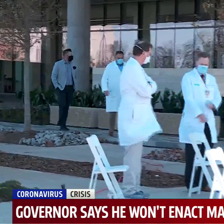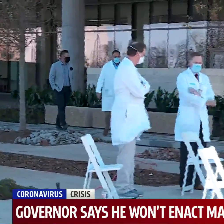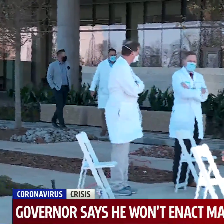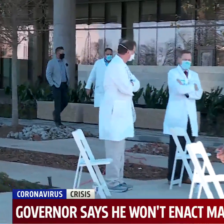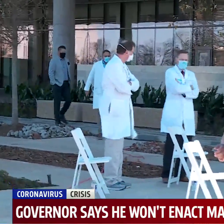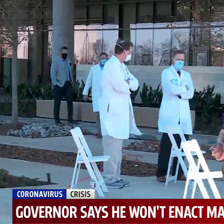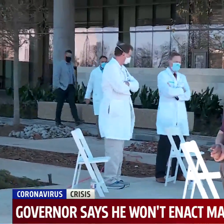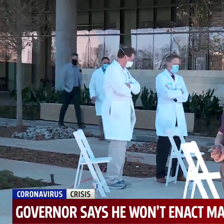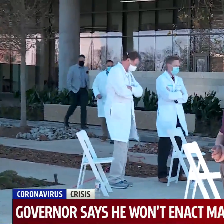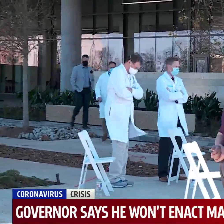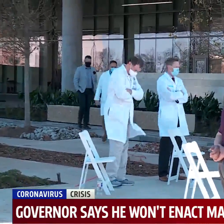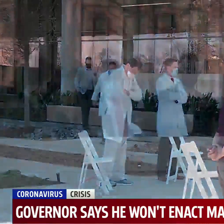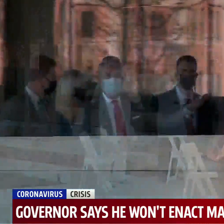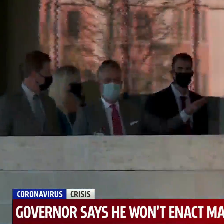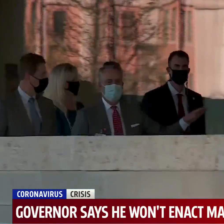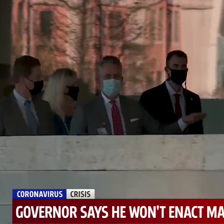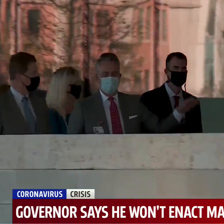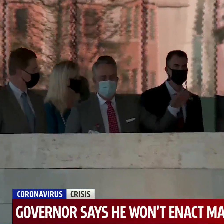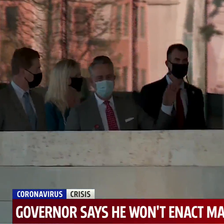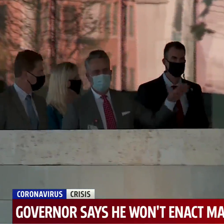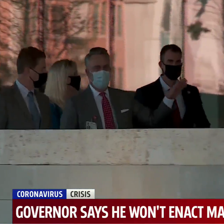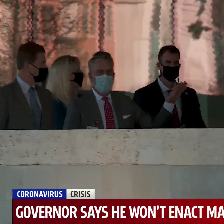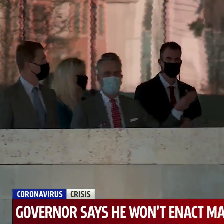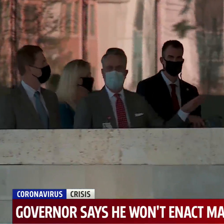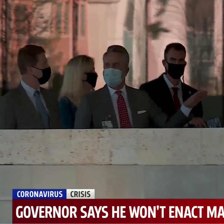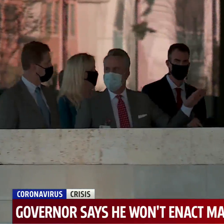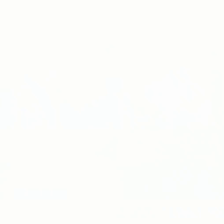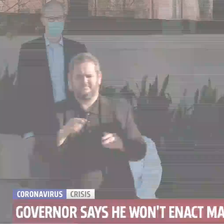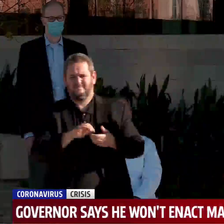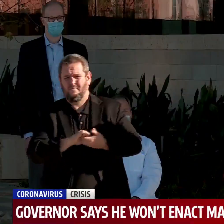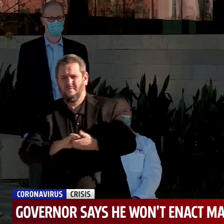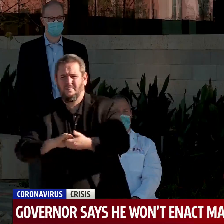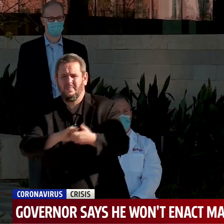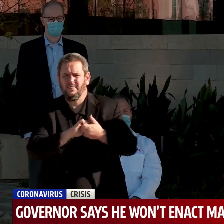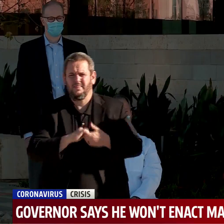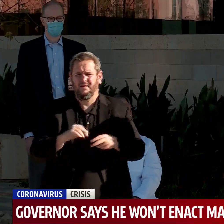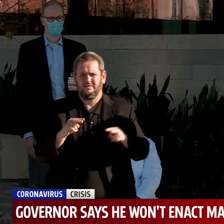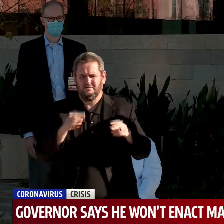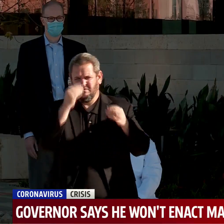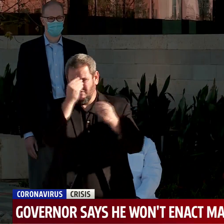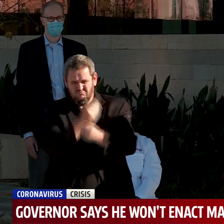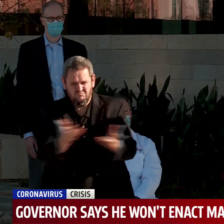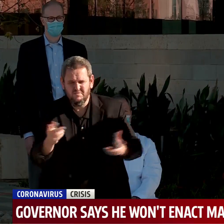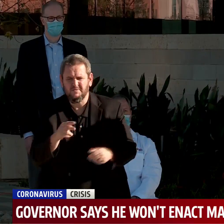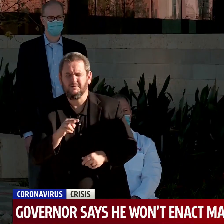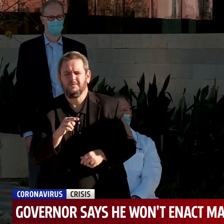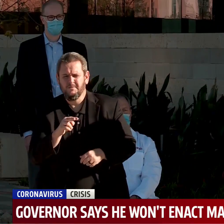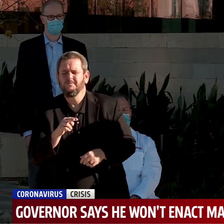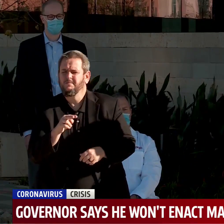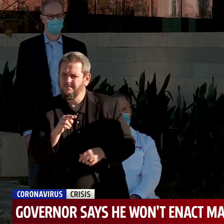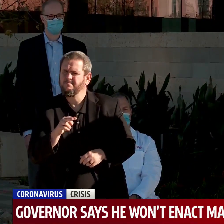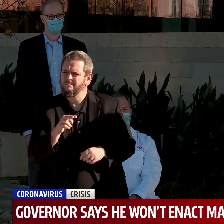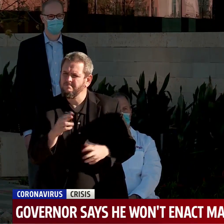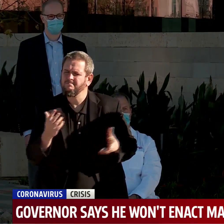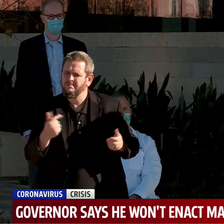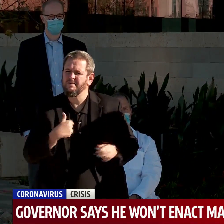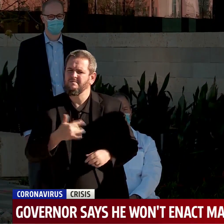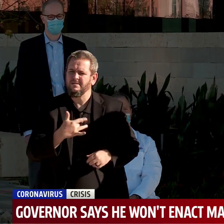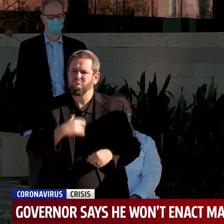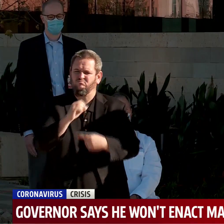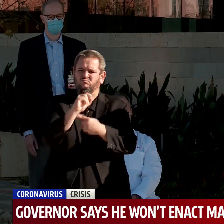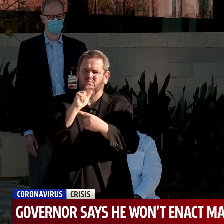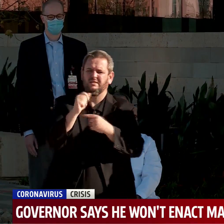governor still not changing his course on an actual mask mandate. I think we've kind of taken our foot off the gas a little bit and I'm encouraging